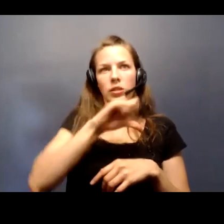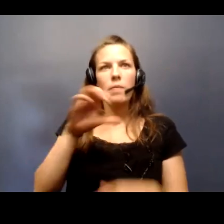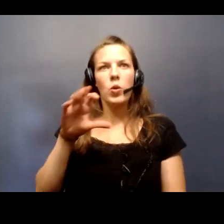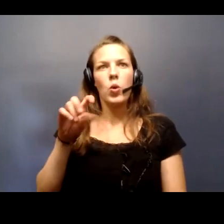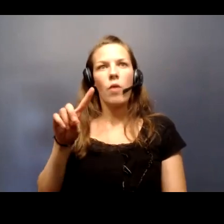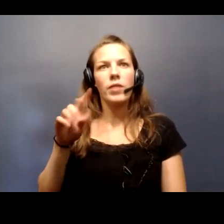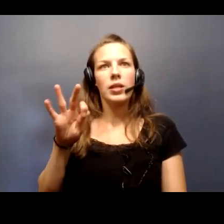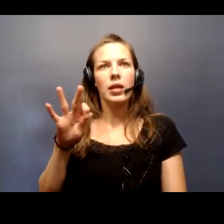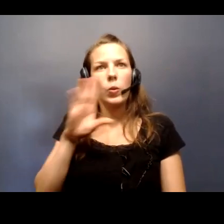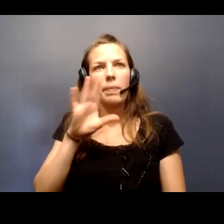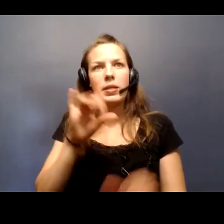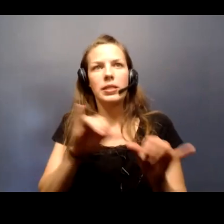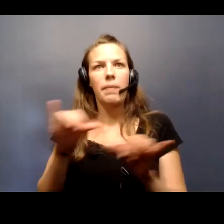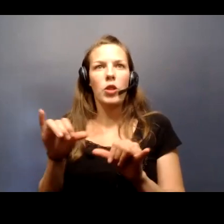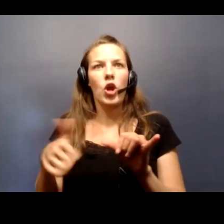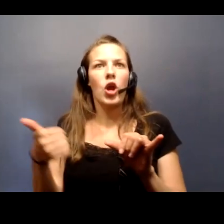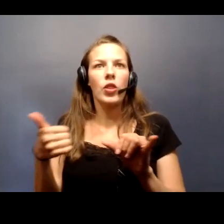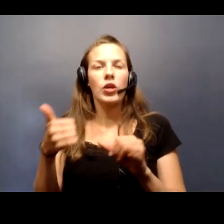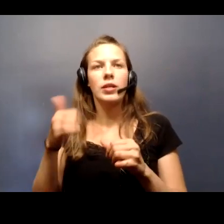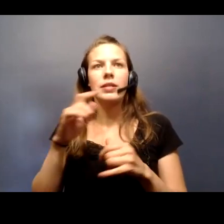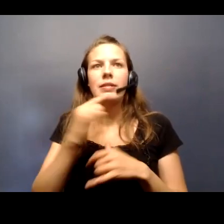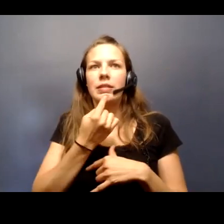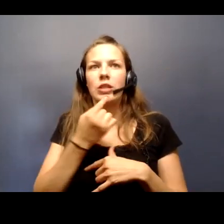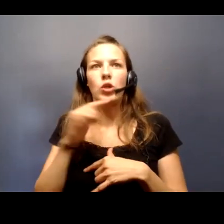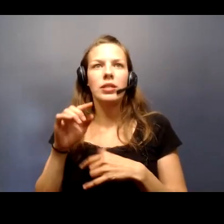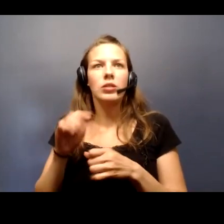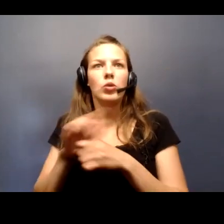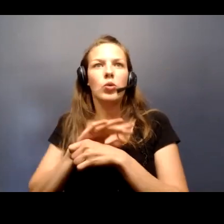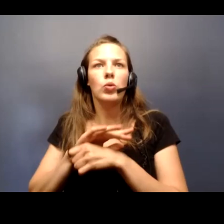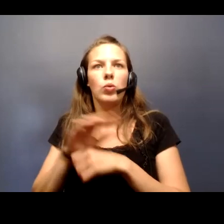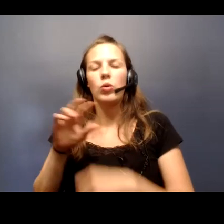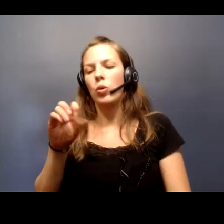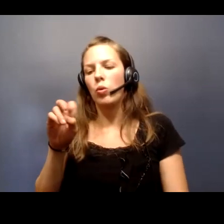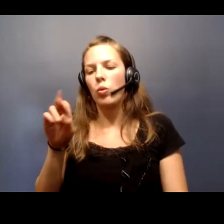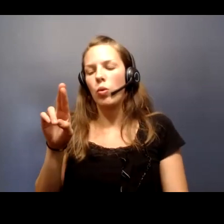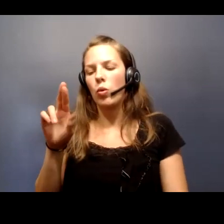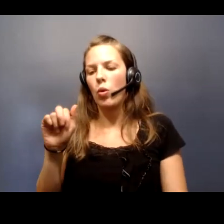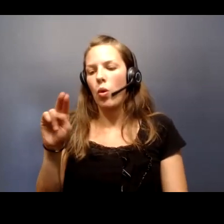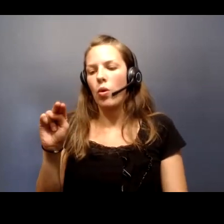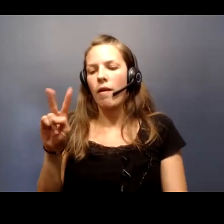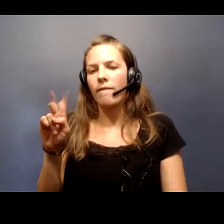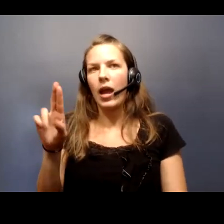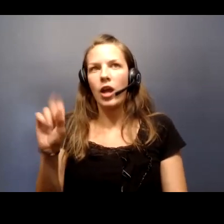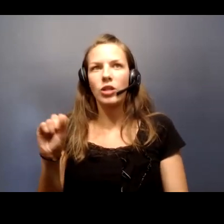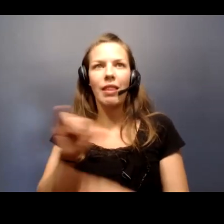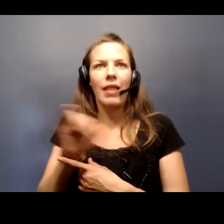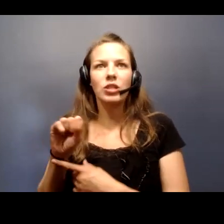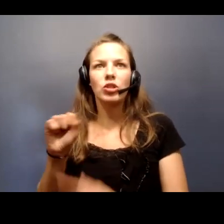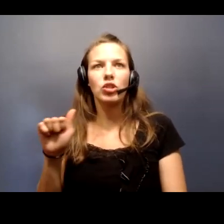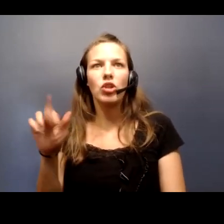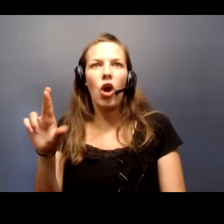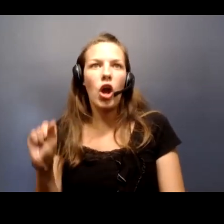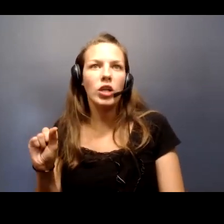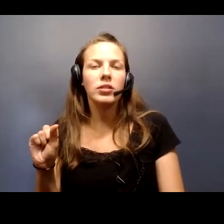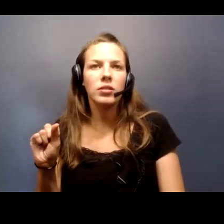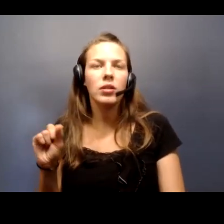-19 would be similar to other serious coronavirus infections, so SARS-1 and Mideast Respiratory Syndrome.